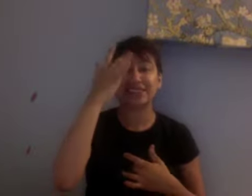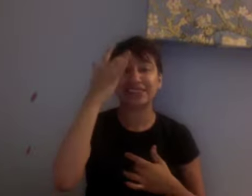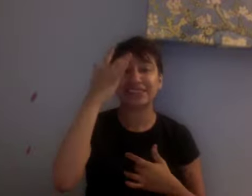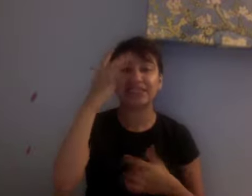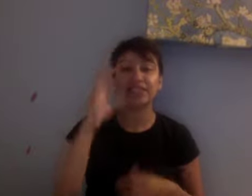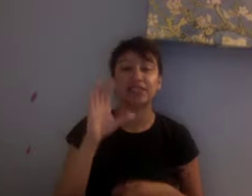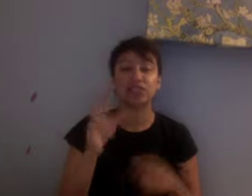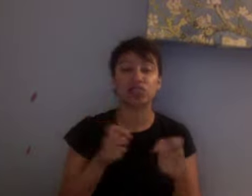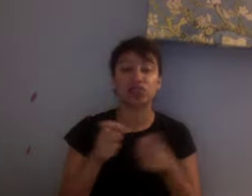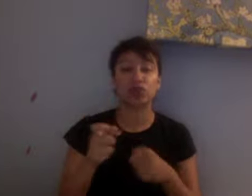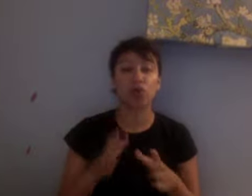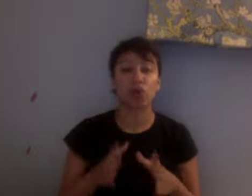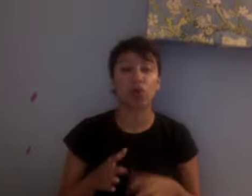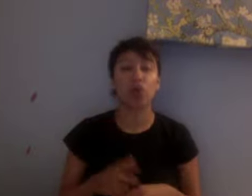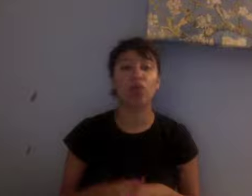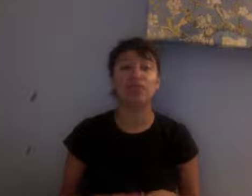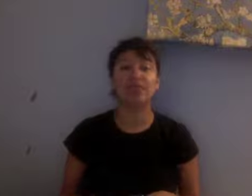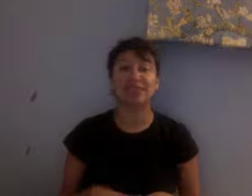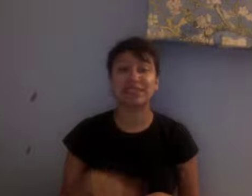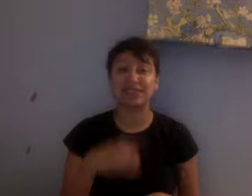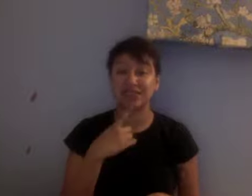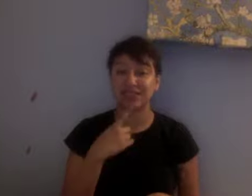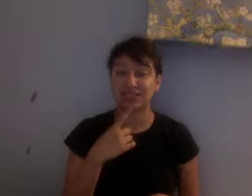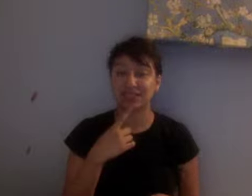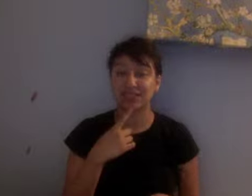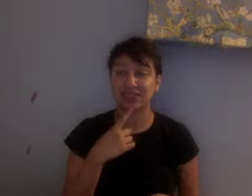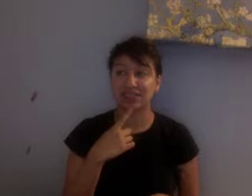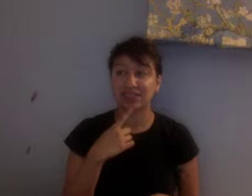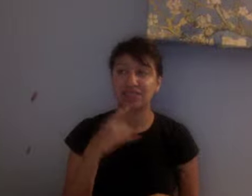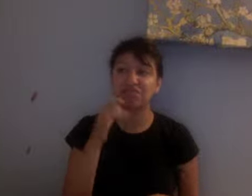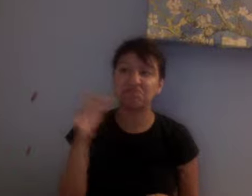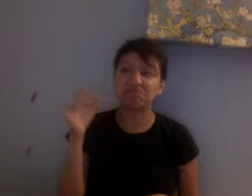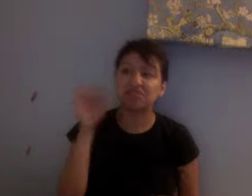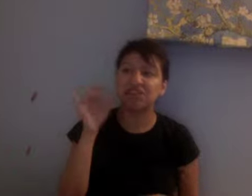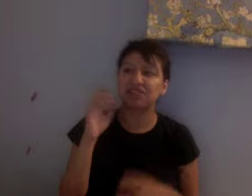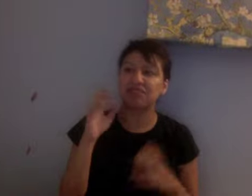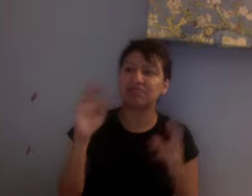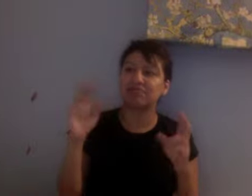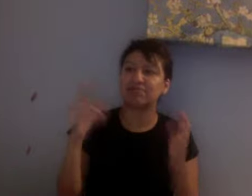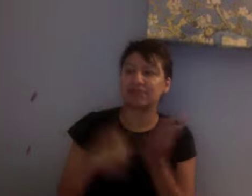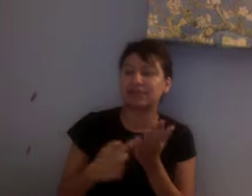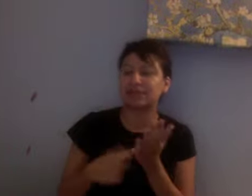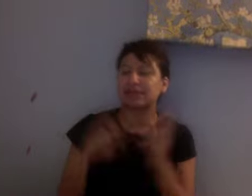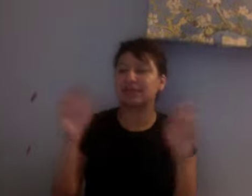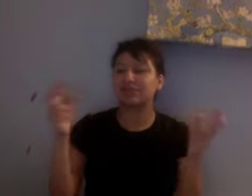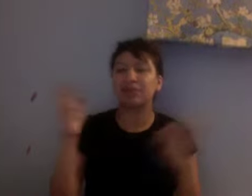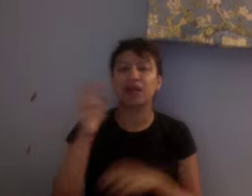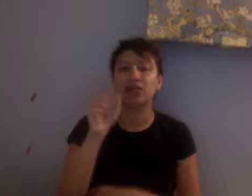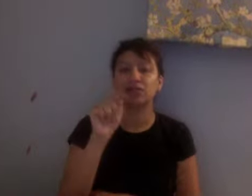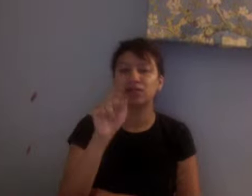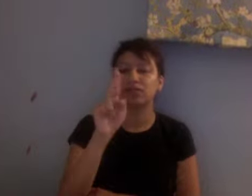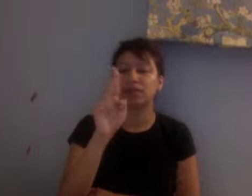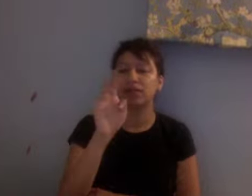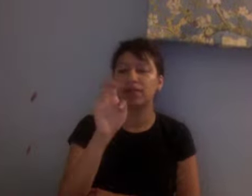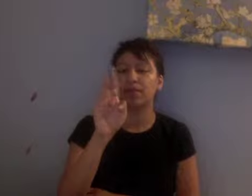to that tuberculosis case. The rare strain of tuberculosis that was on the plane a couple years ago.